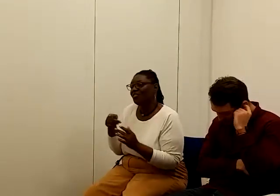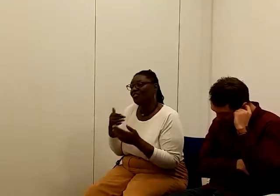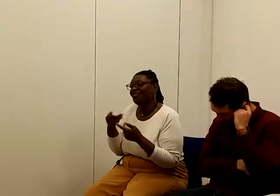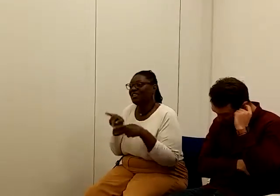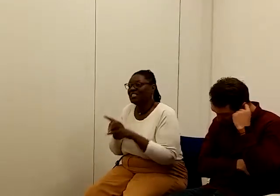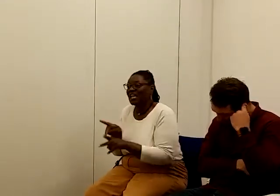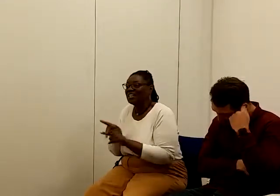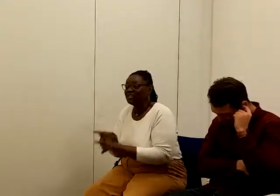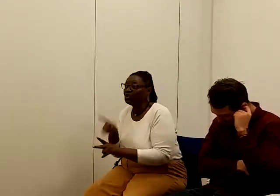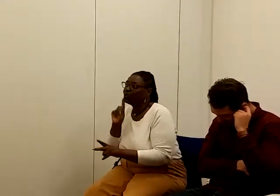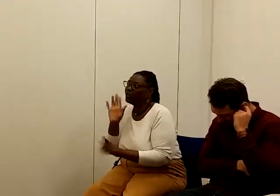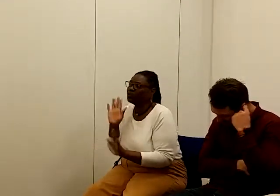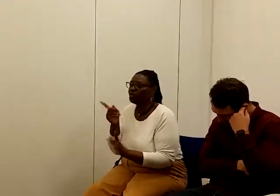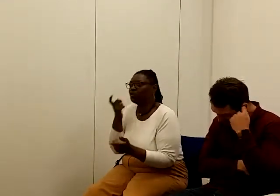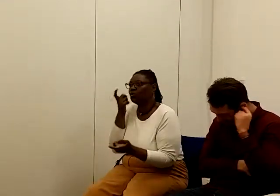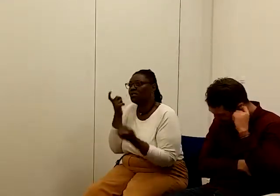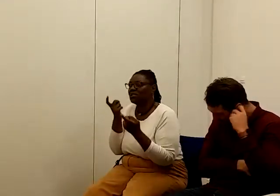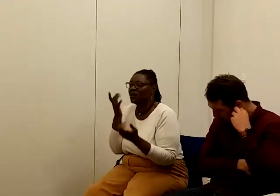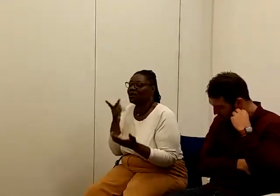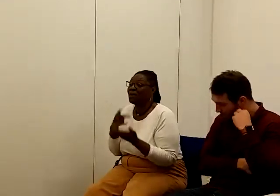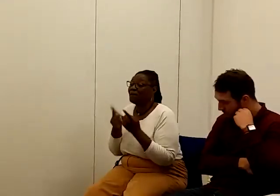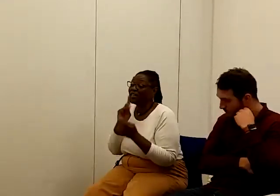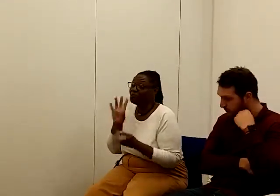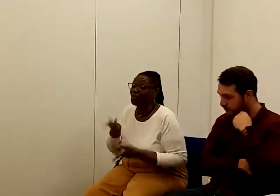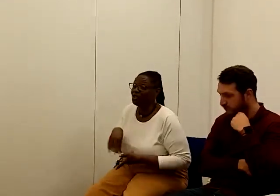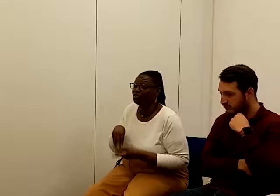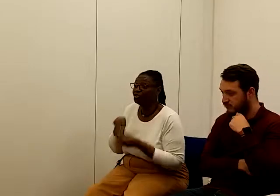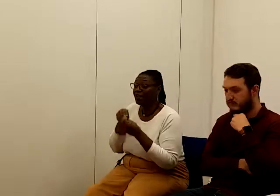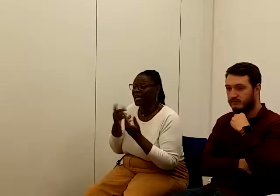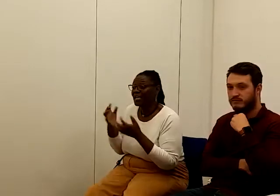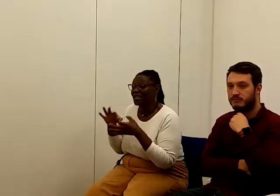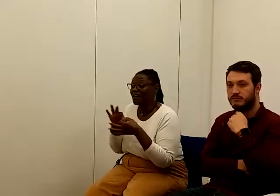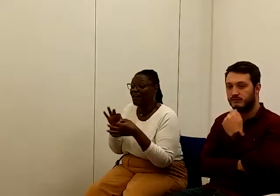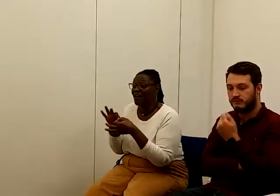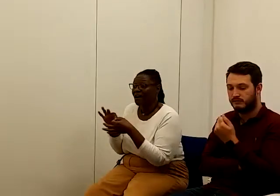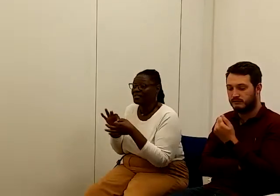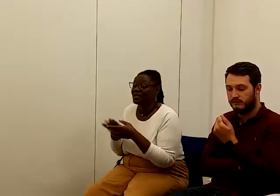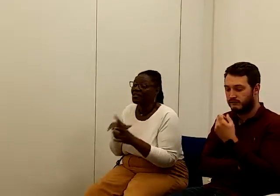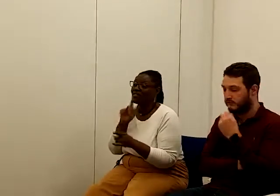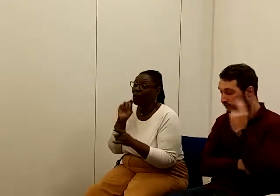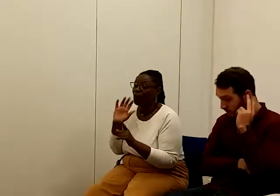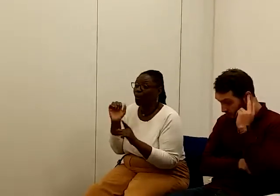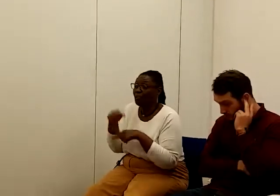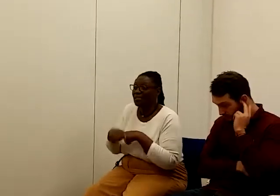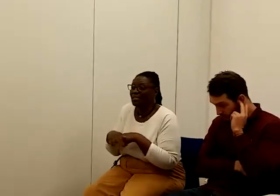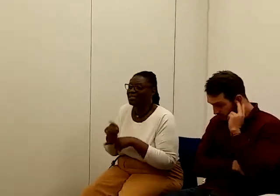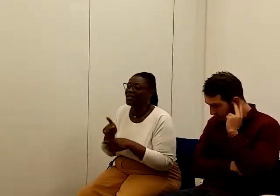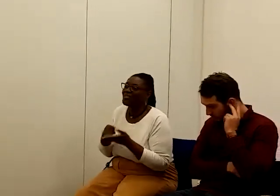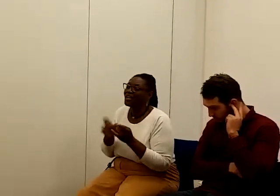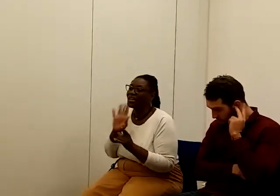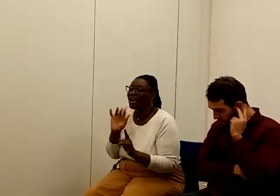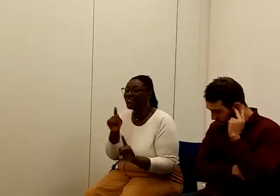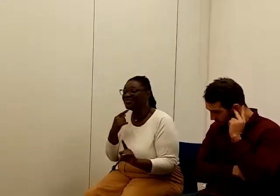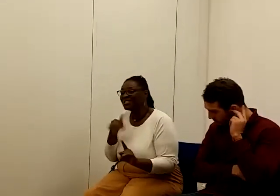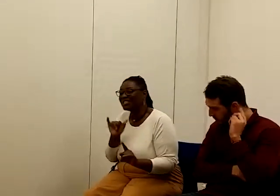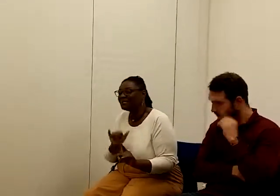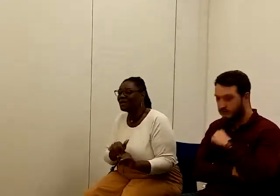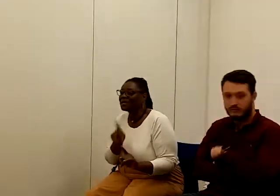to weigh this up. But if we're going to create an alliance that's going to beat it, then I suspect it would be better to say